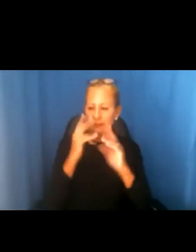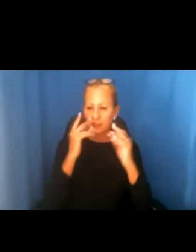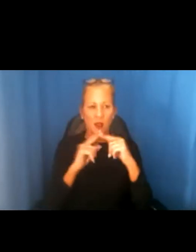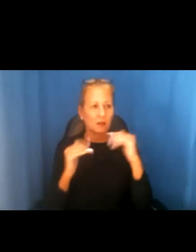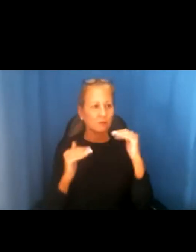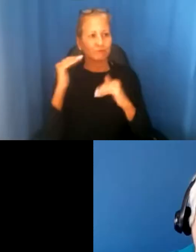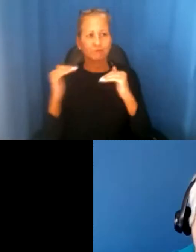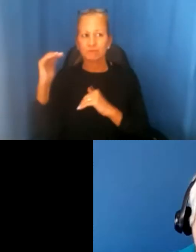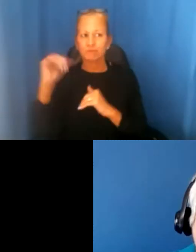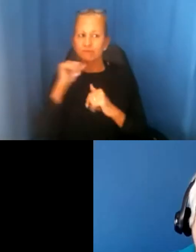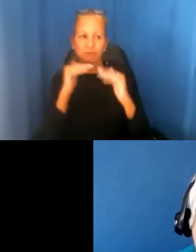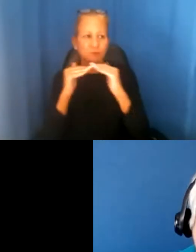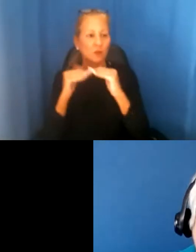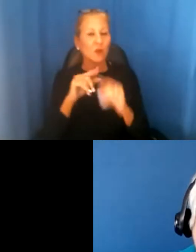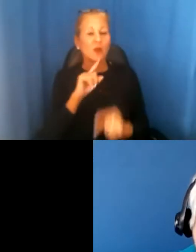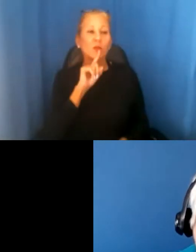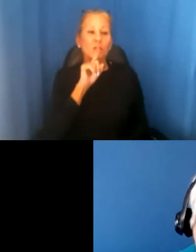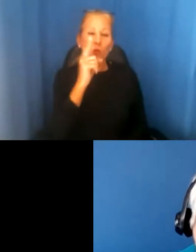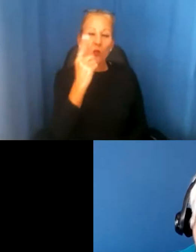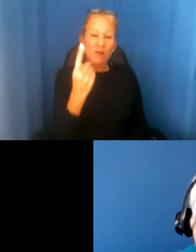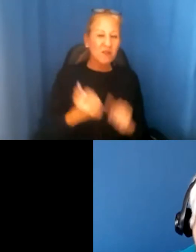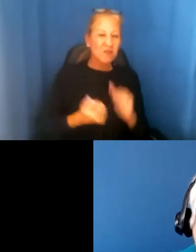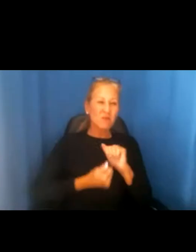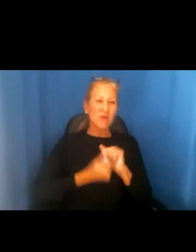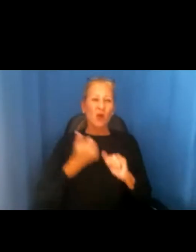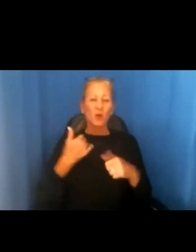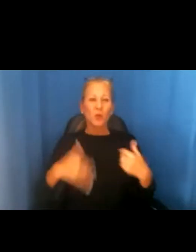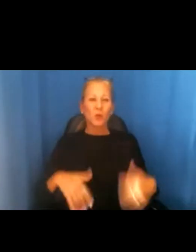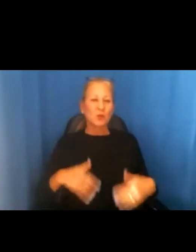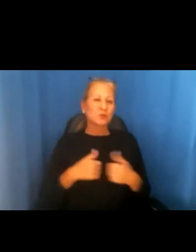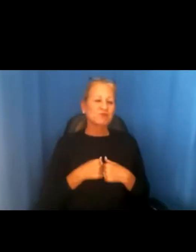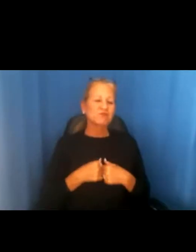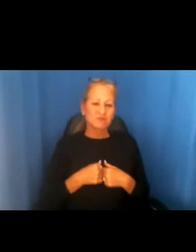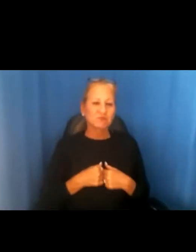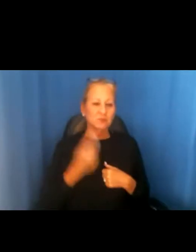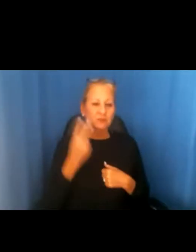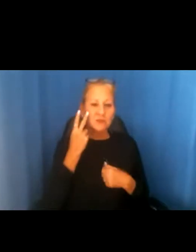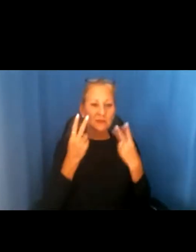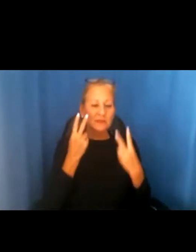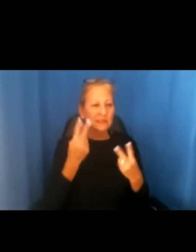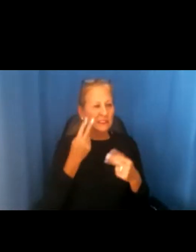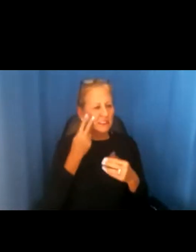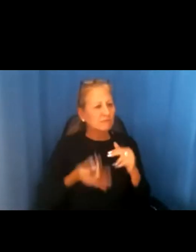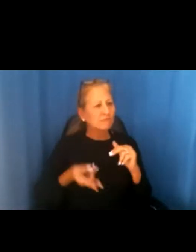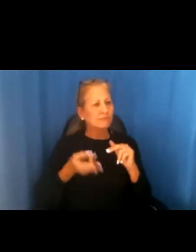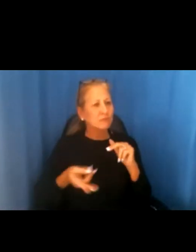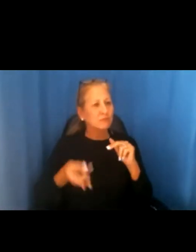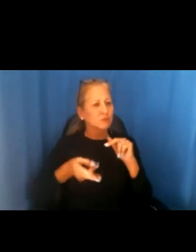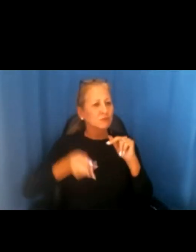most, one of the most distressing of these has been the rise in